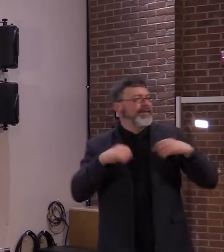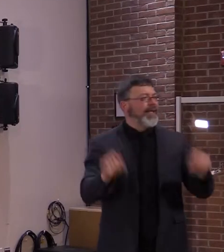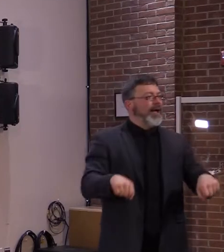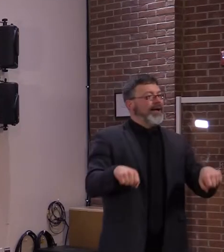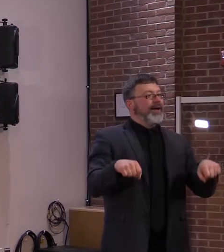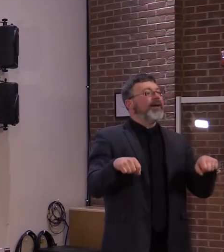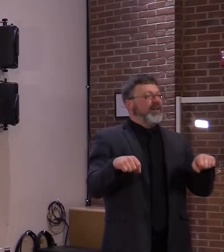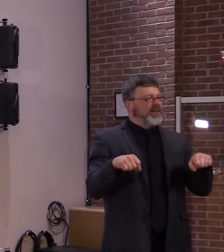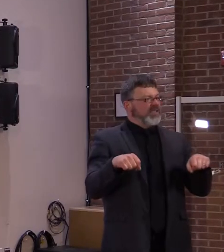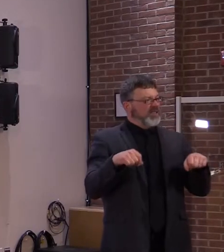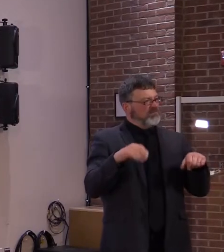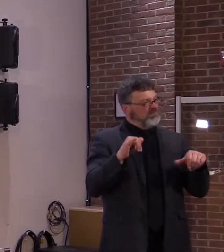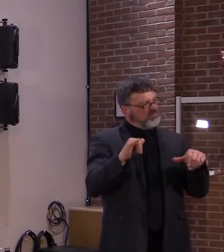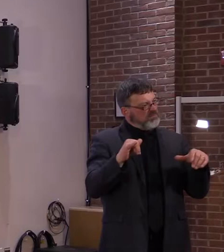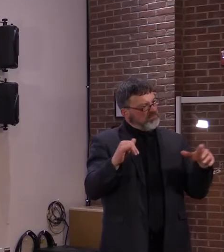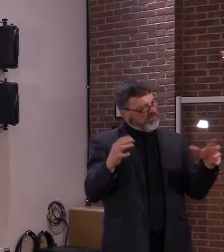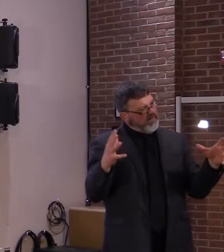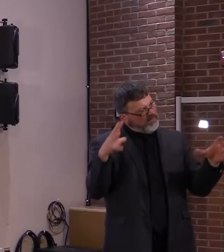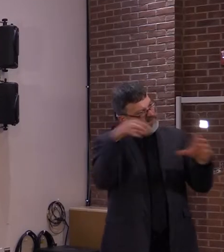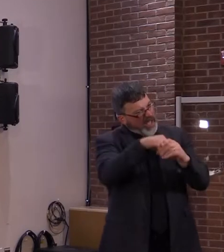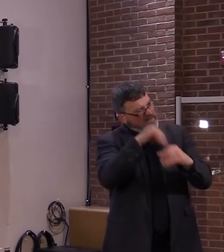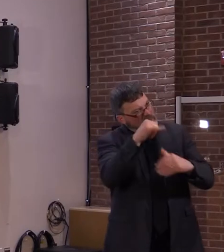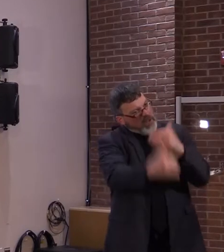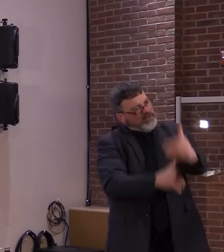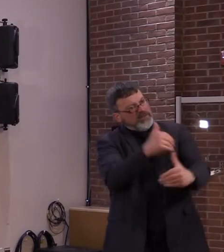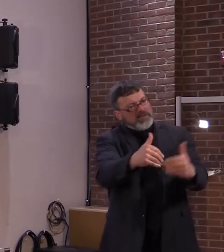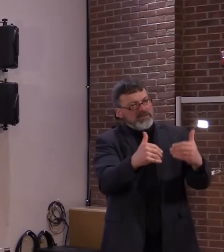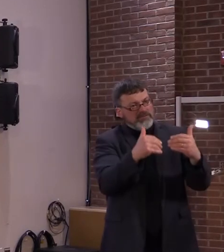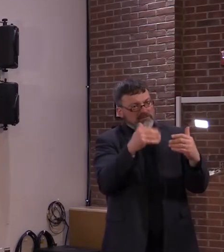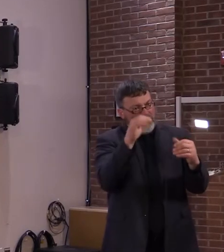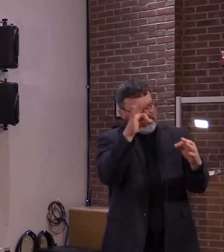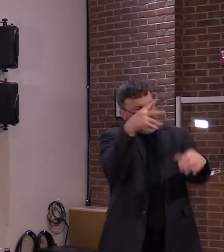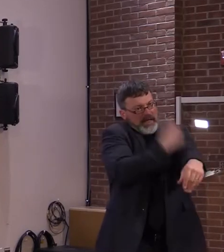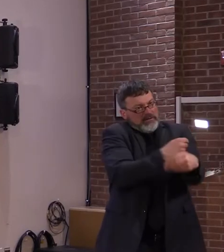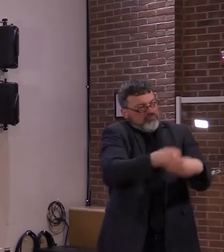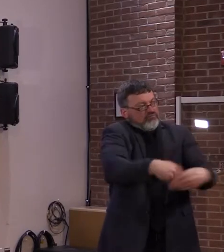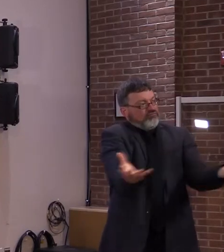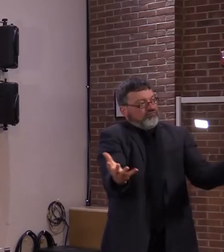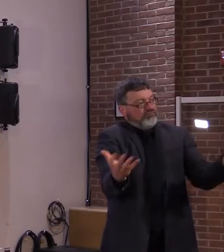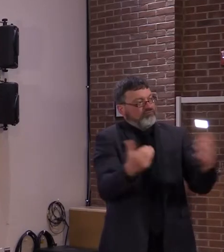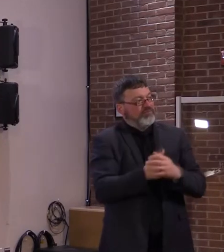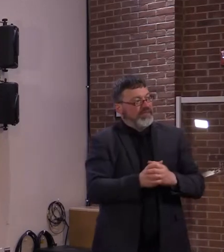aspect of vaccine. I'll say number two for the government. I bet.